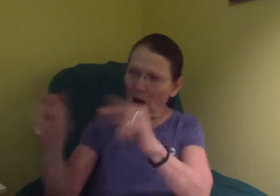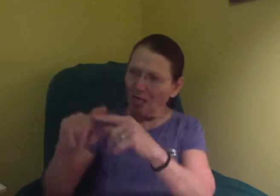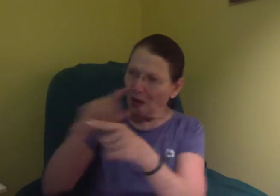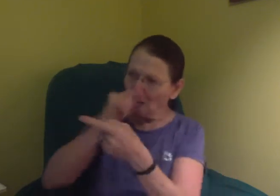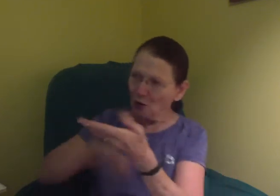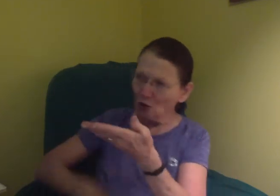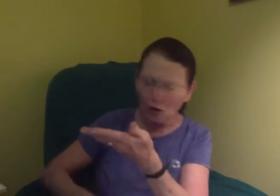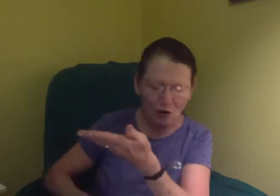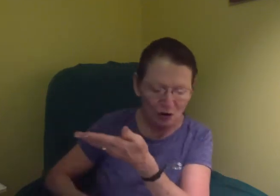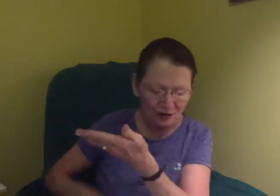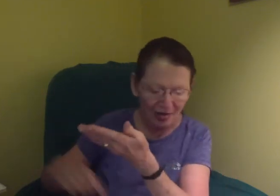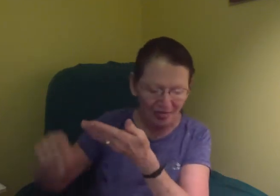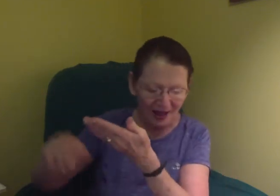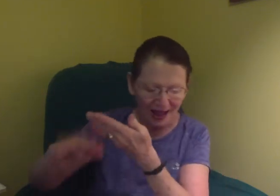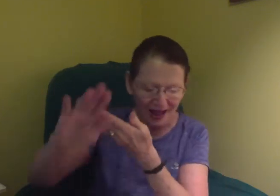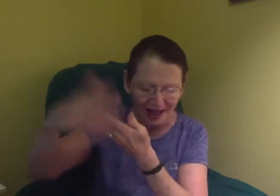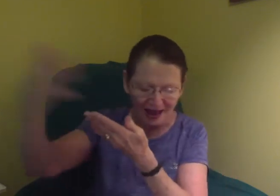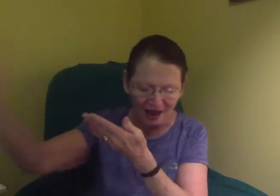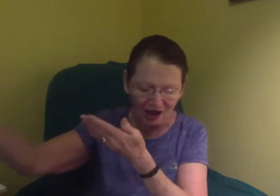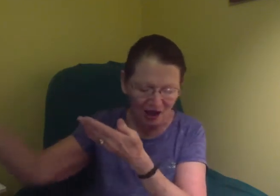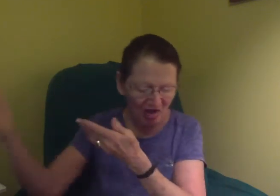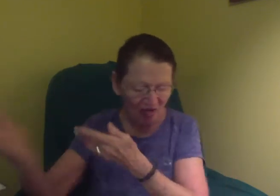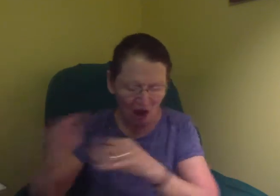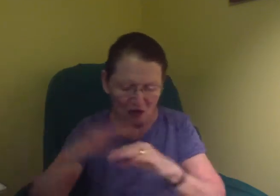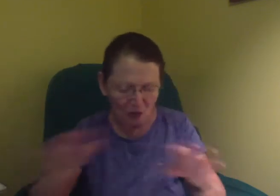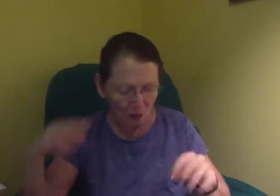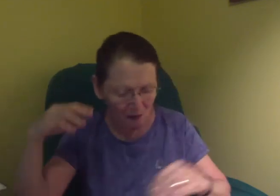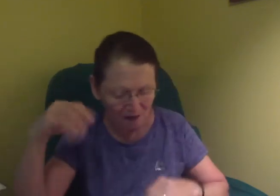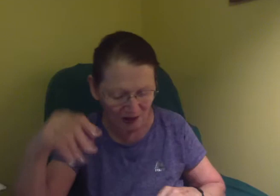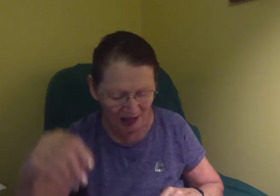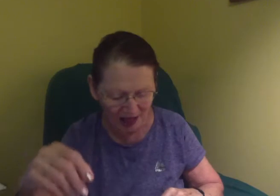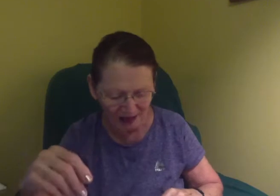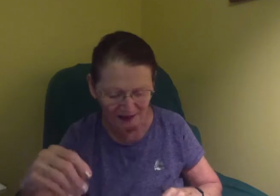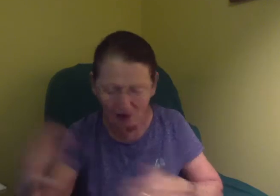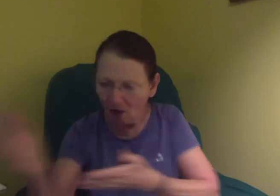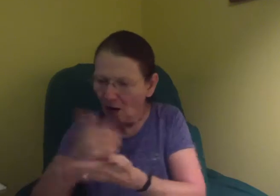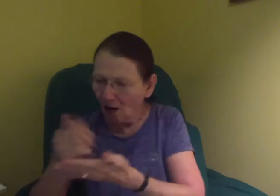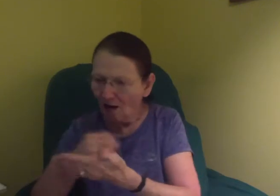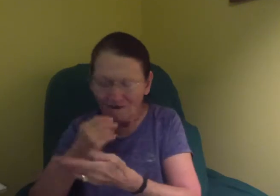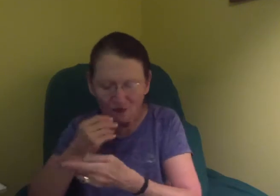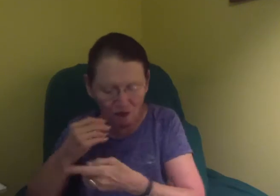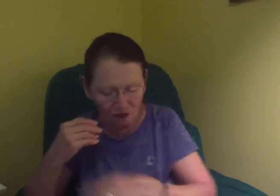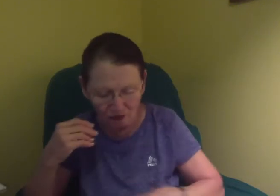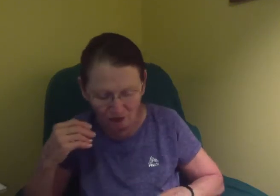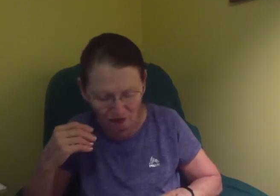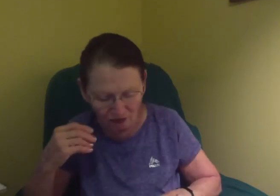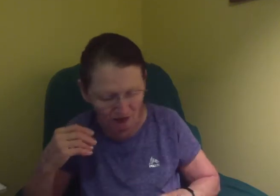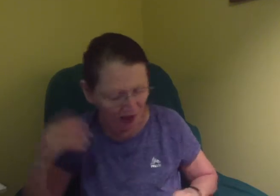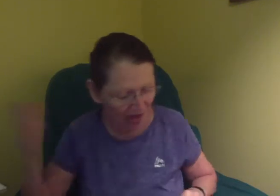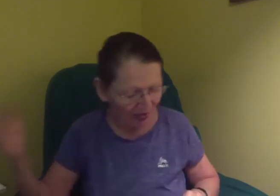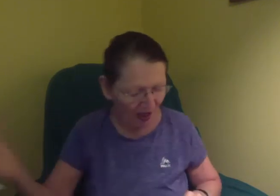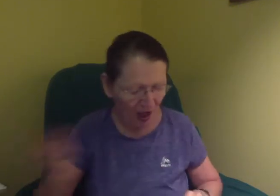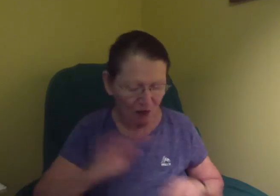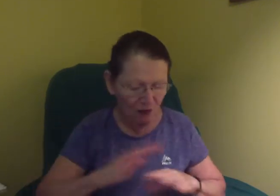at that blue. And... ...I look bad... ...I look